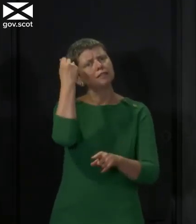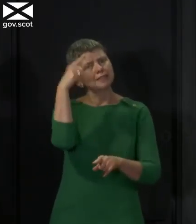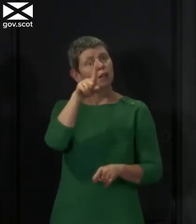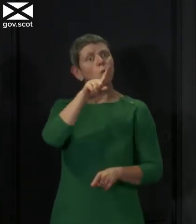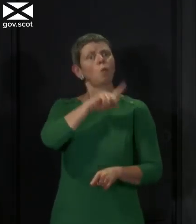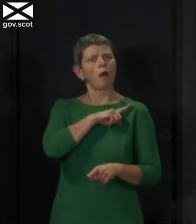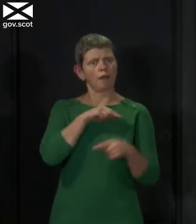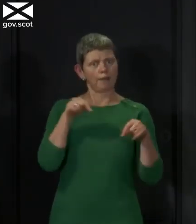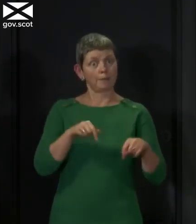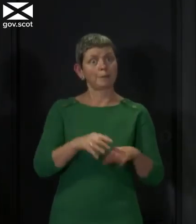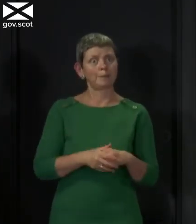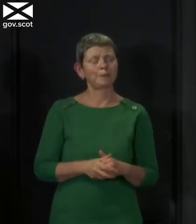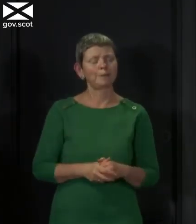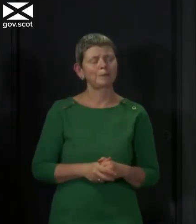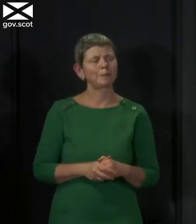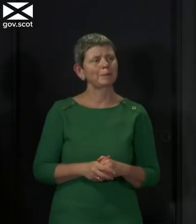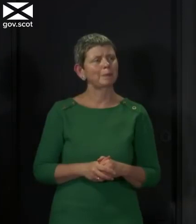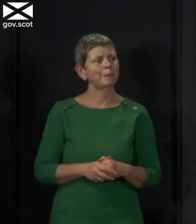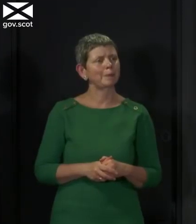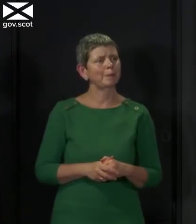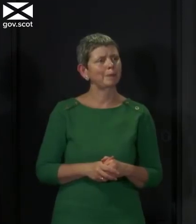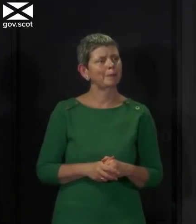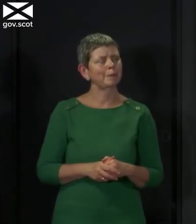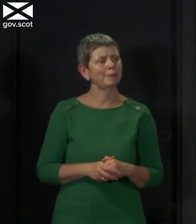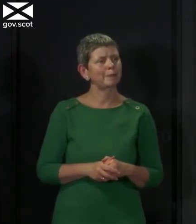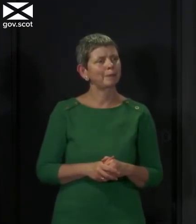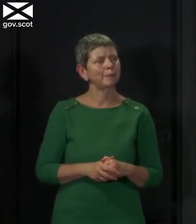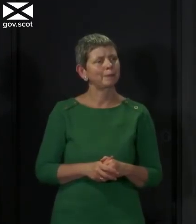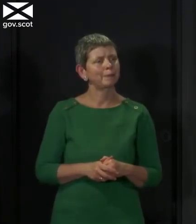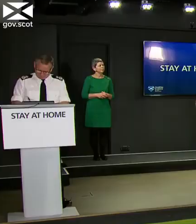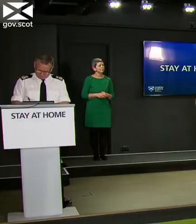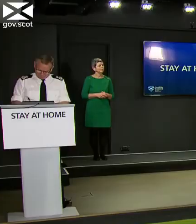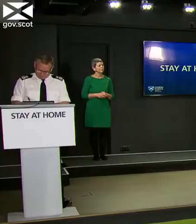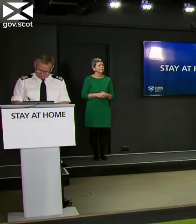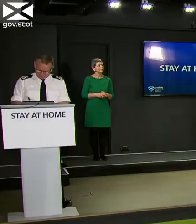them. Martin McLaughlin from The Scotsman.